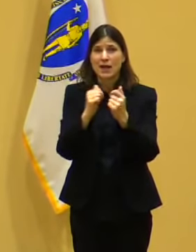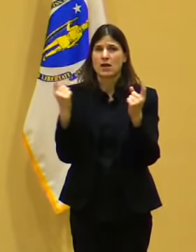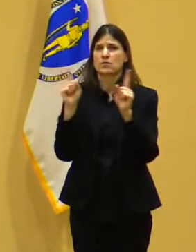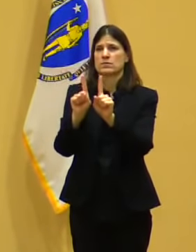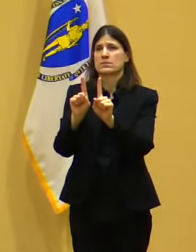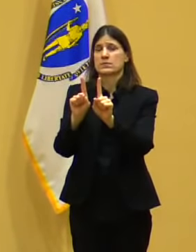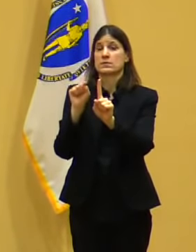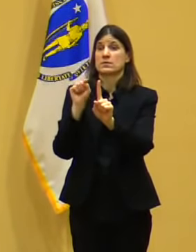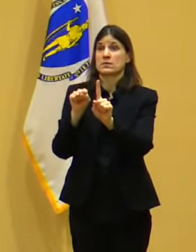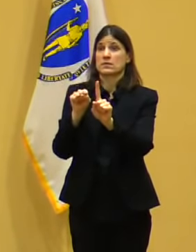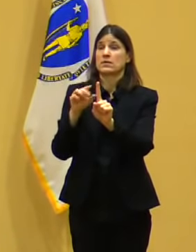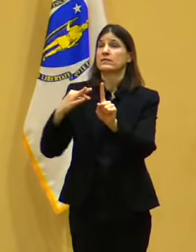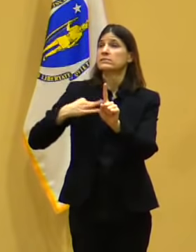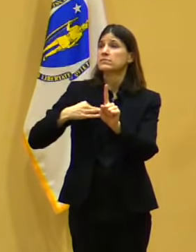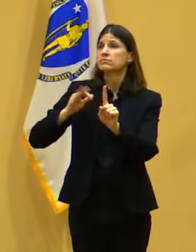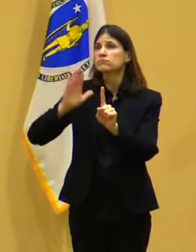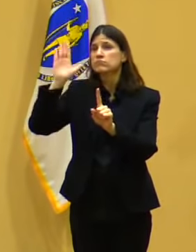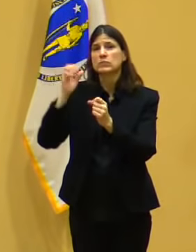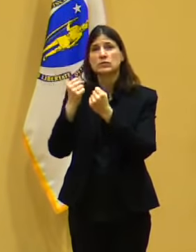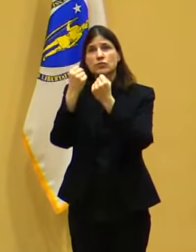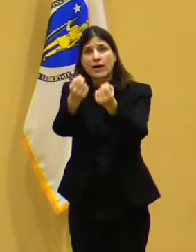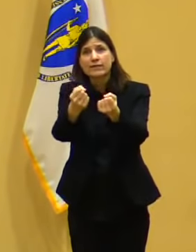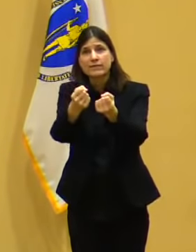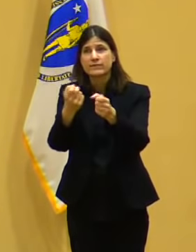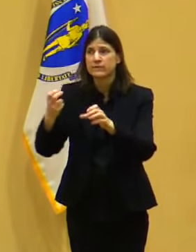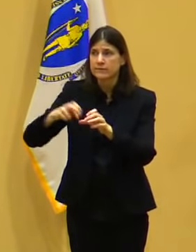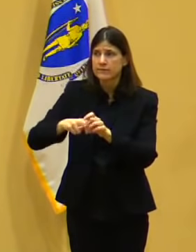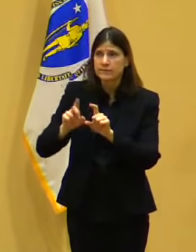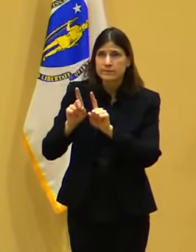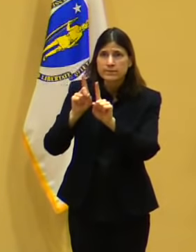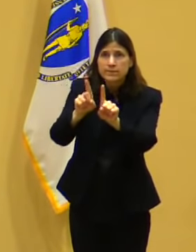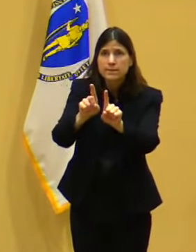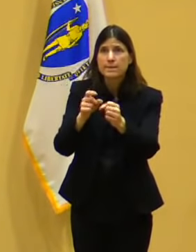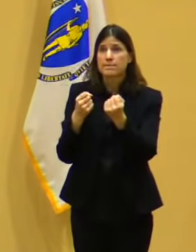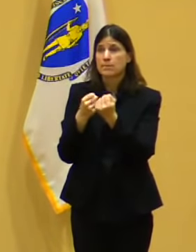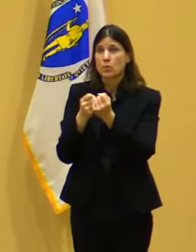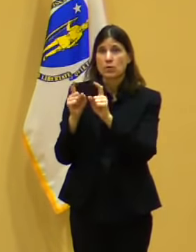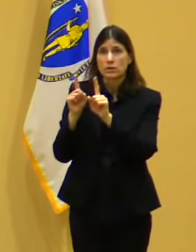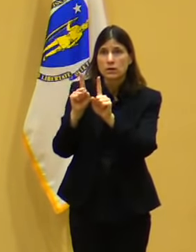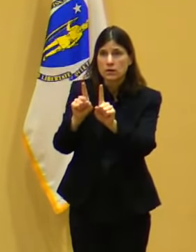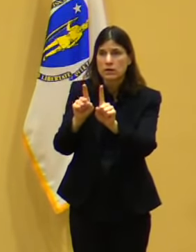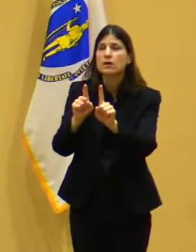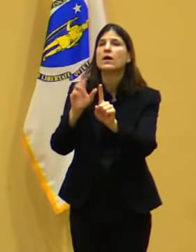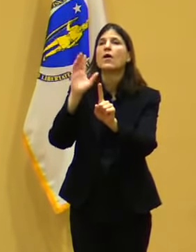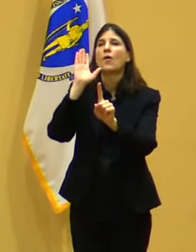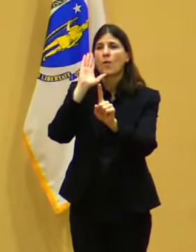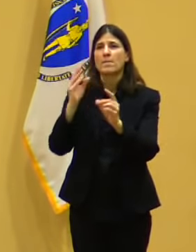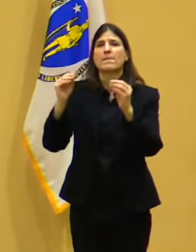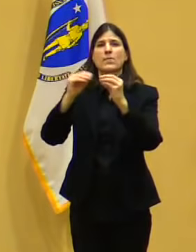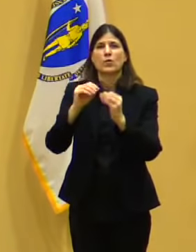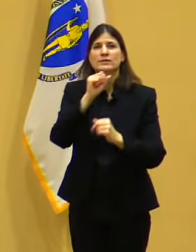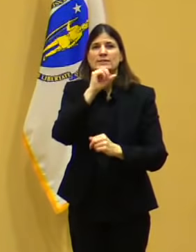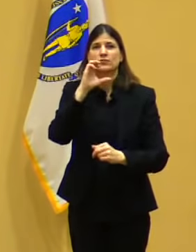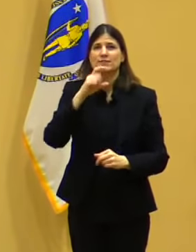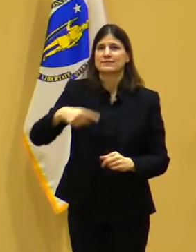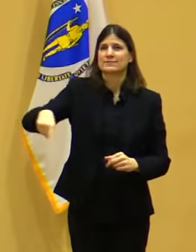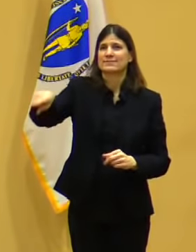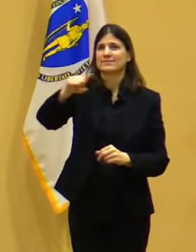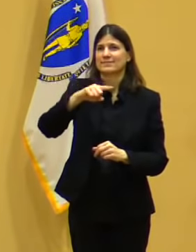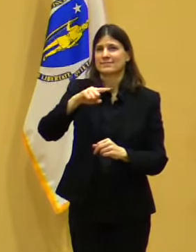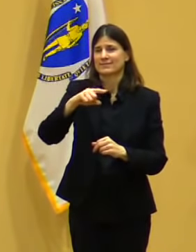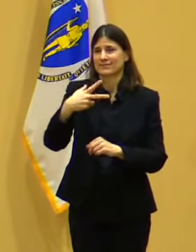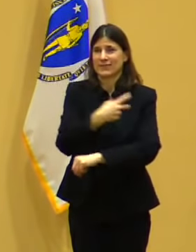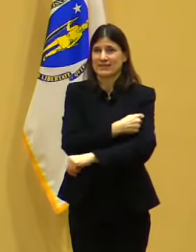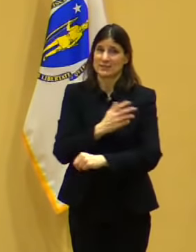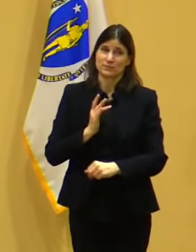long run, even in the short run, that's a good thing both from a health and safety point of view and from a public safety point